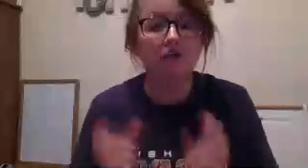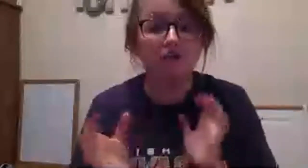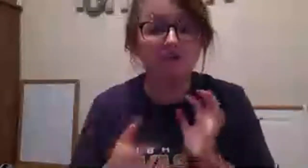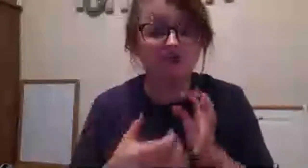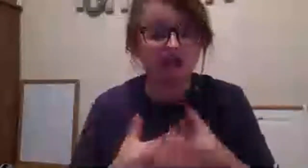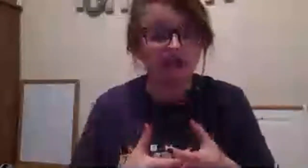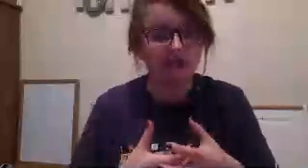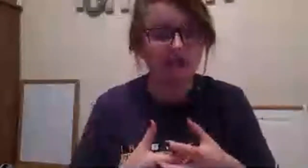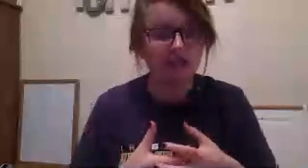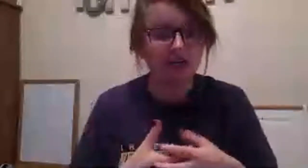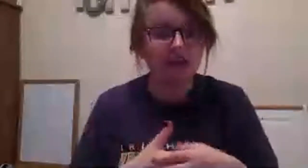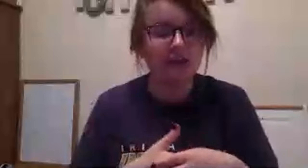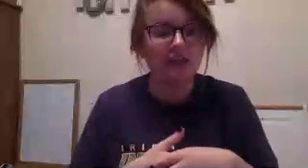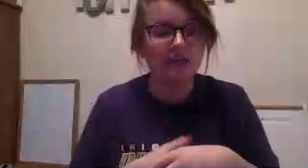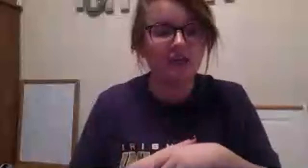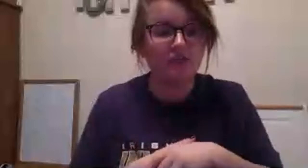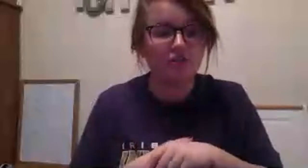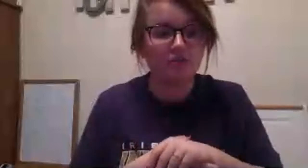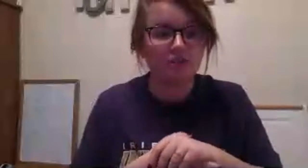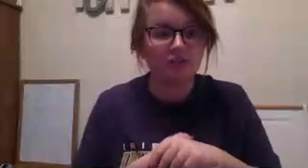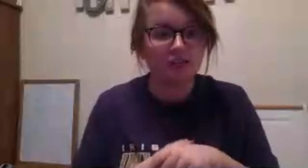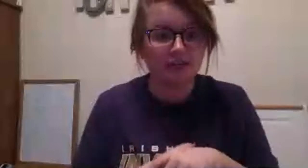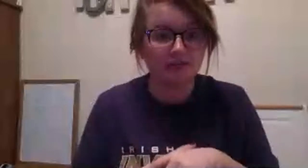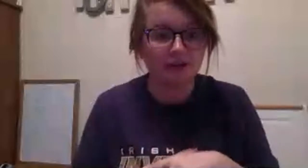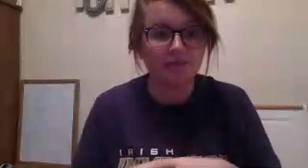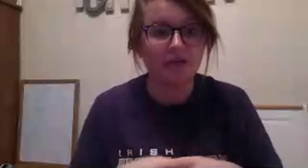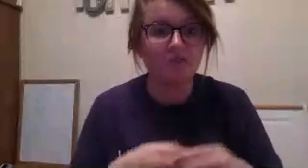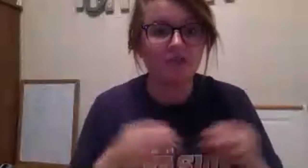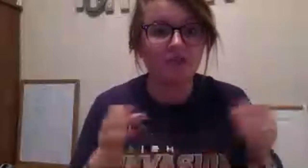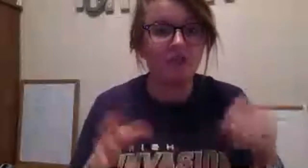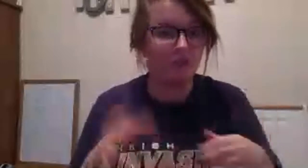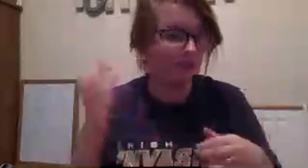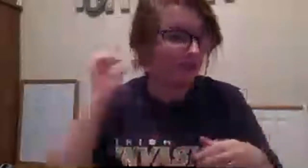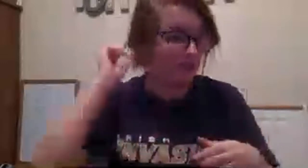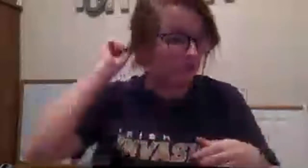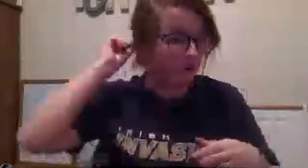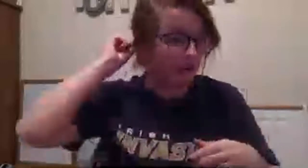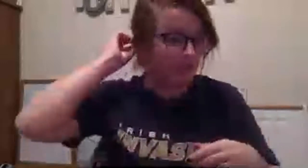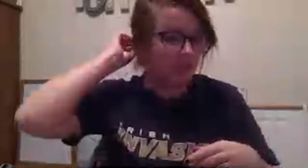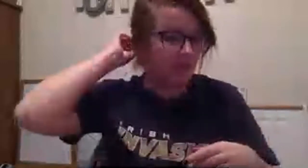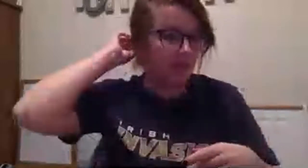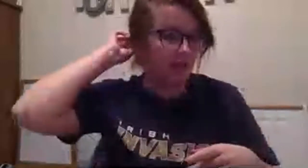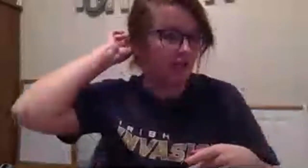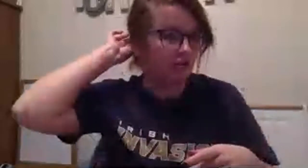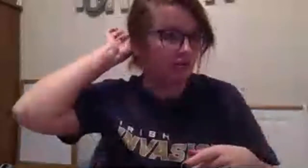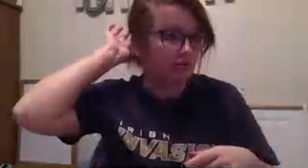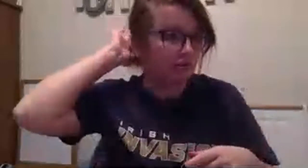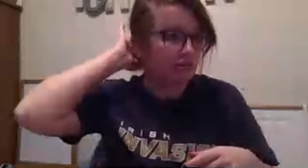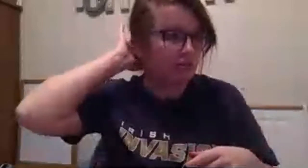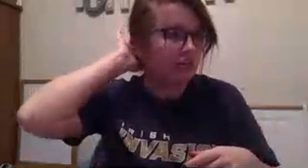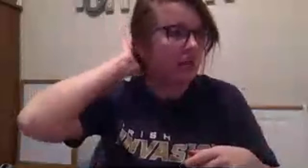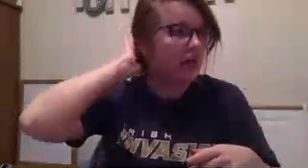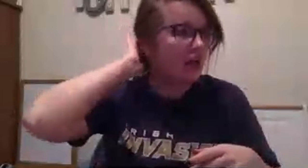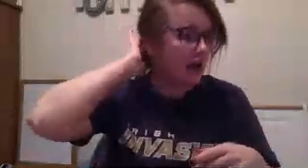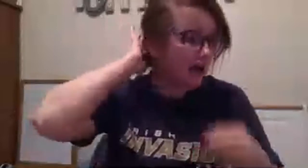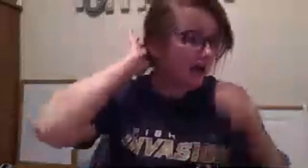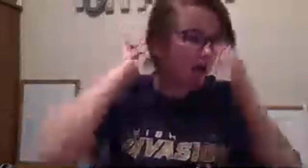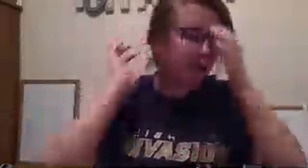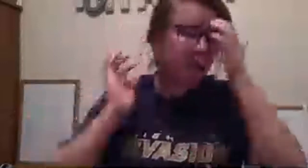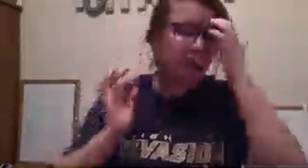really liked that he was so much like him right because when he entered into the court and became like this noble person um he